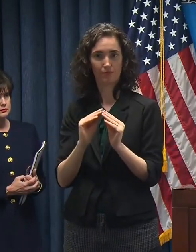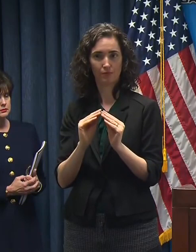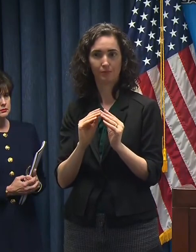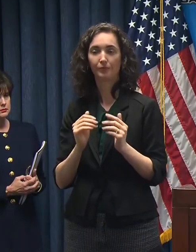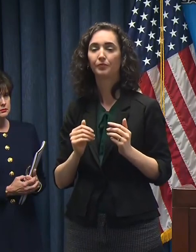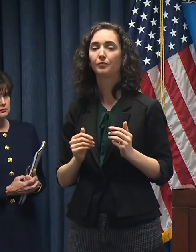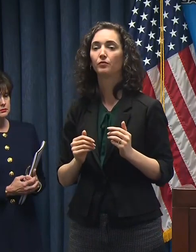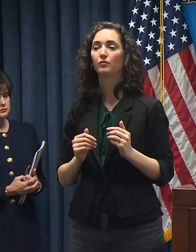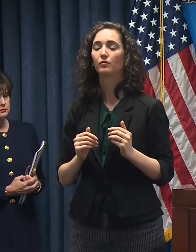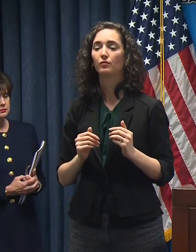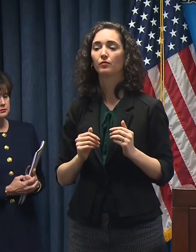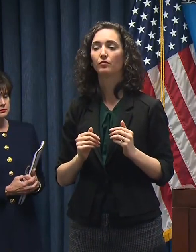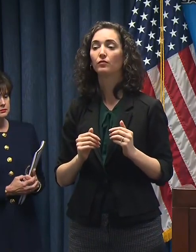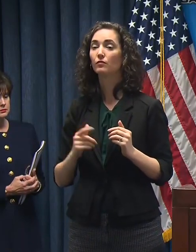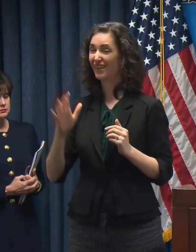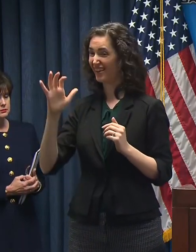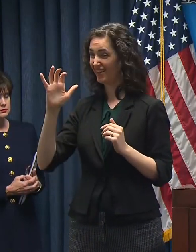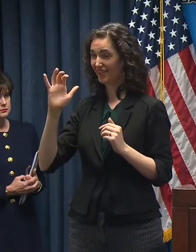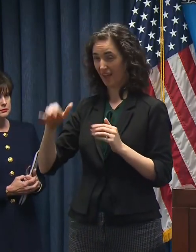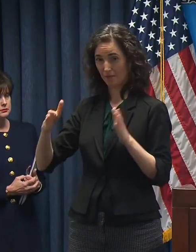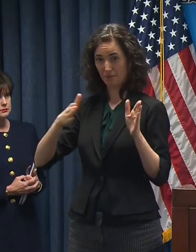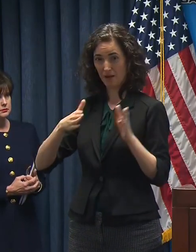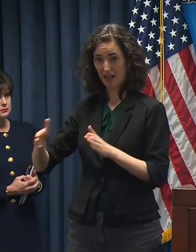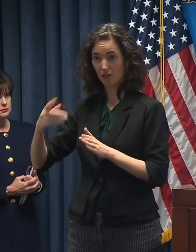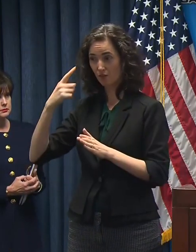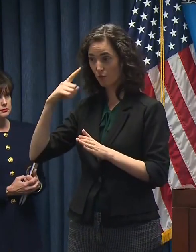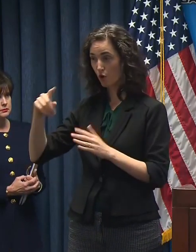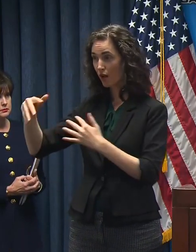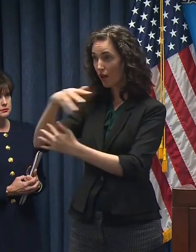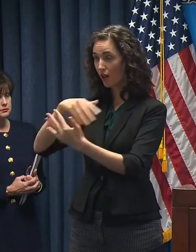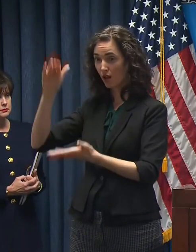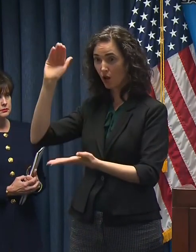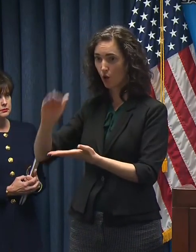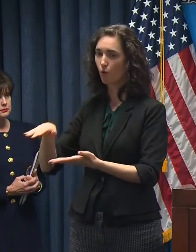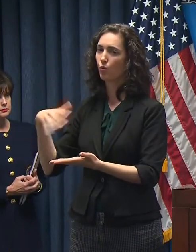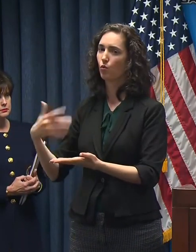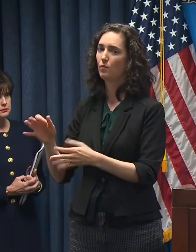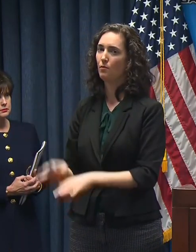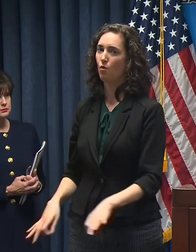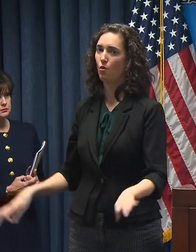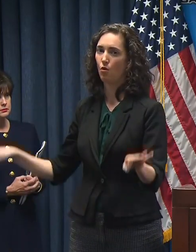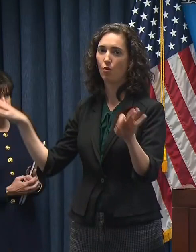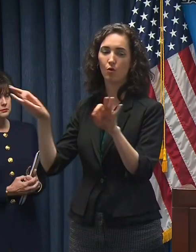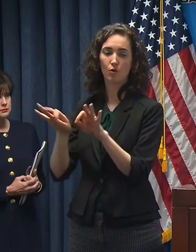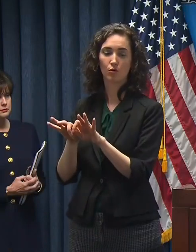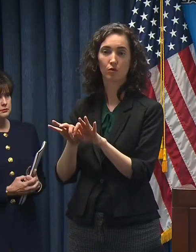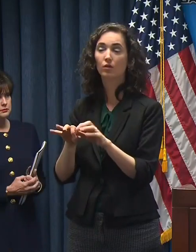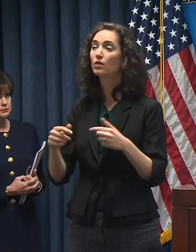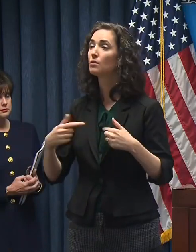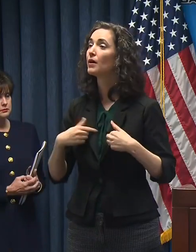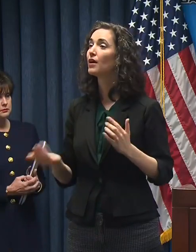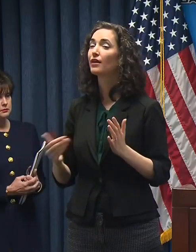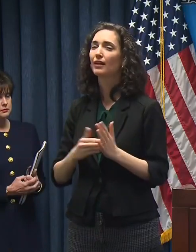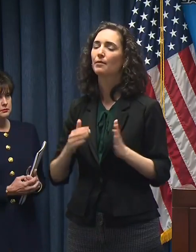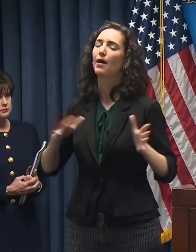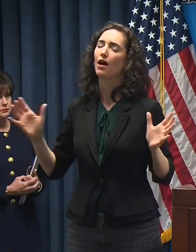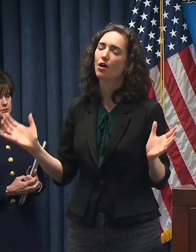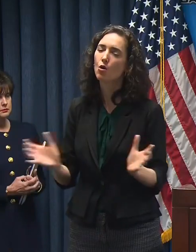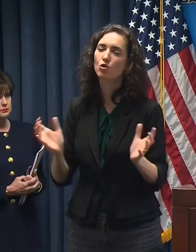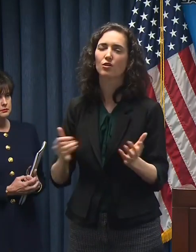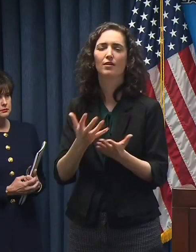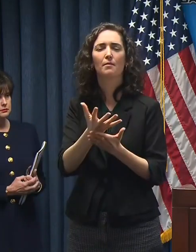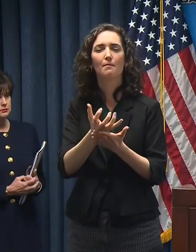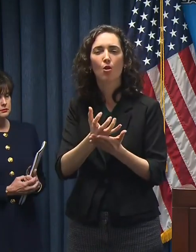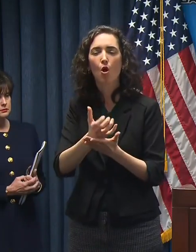mitigation is absolutely key, and I am, again, urging, I'm imploring every